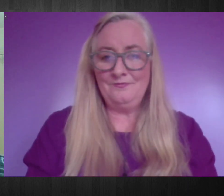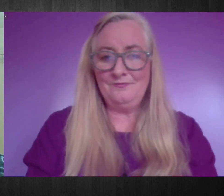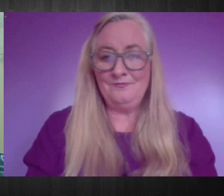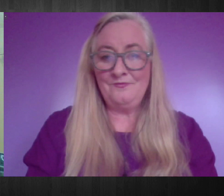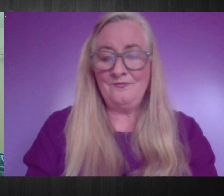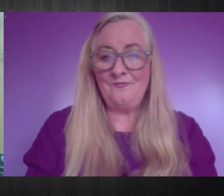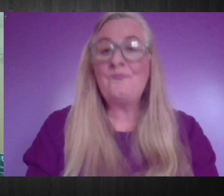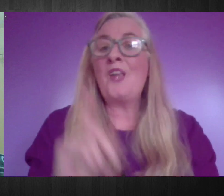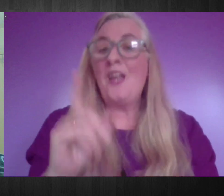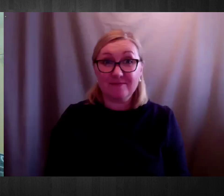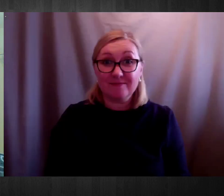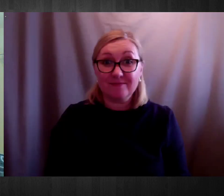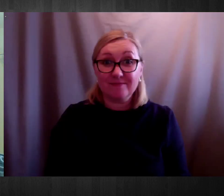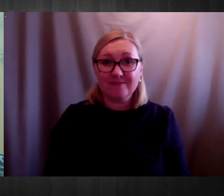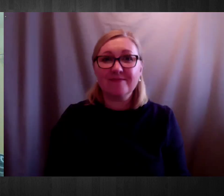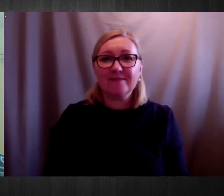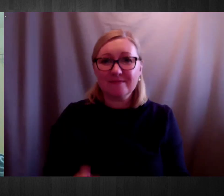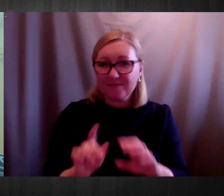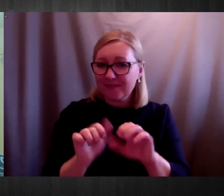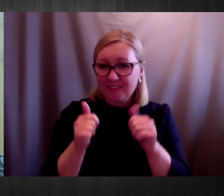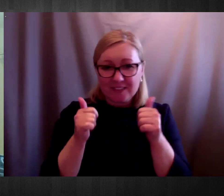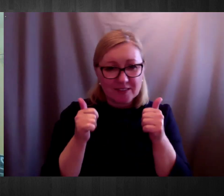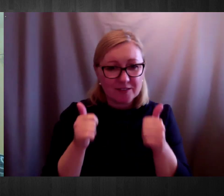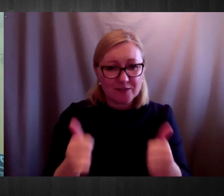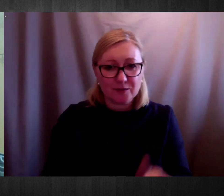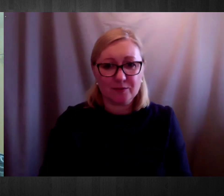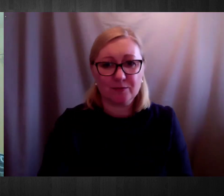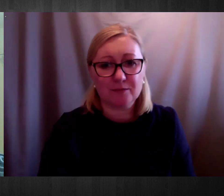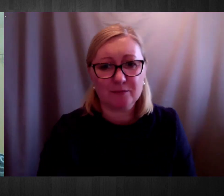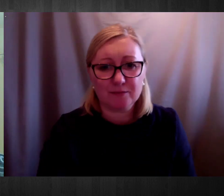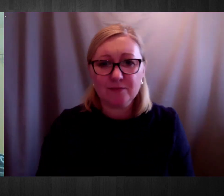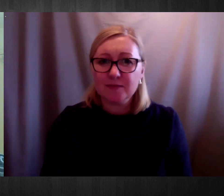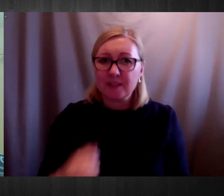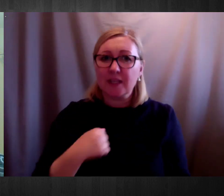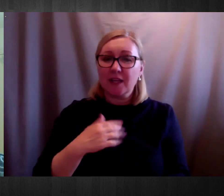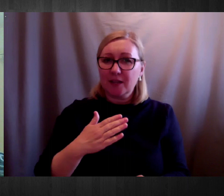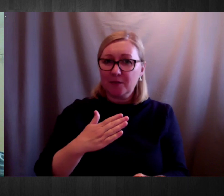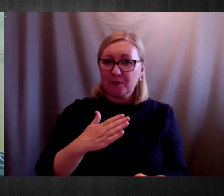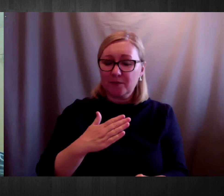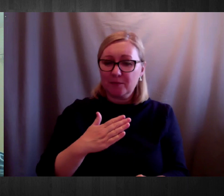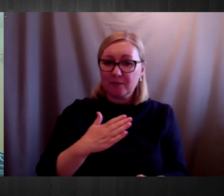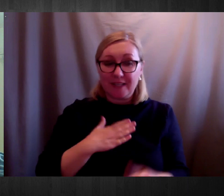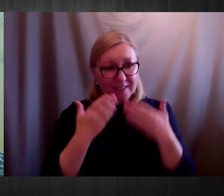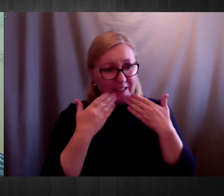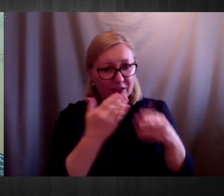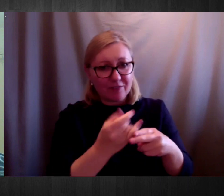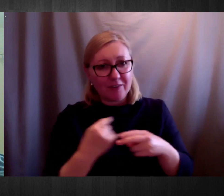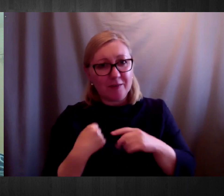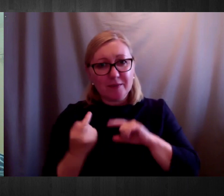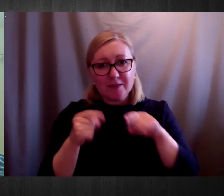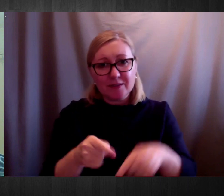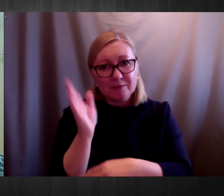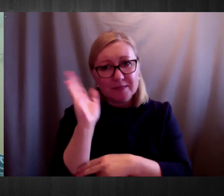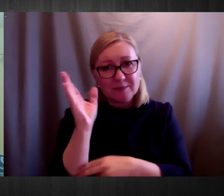evening. And so firstly, I just want to give you a brief introduction to Independent Living Movement Ireland. So we are a Cross